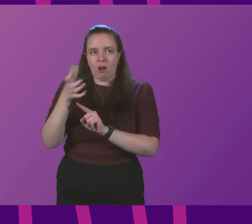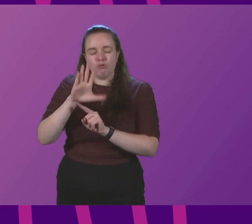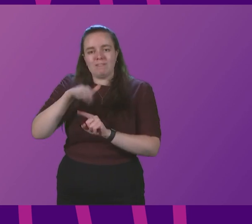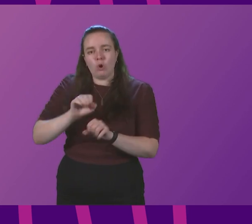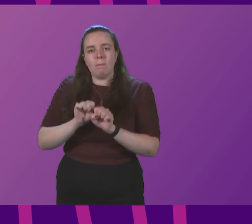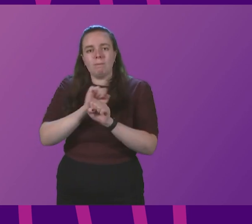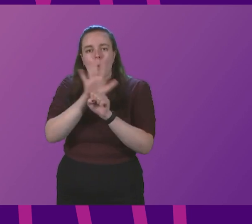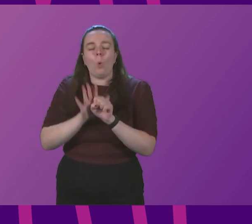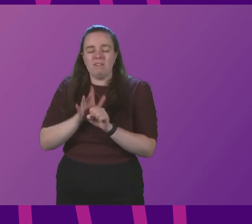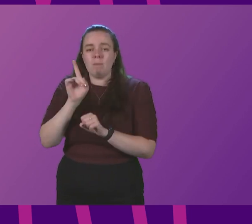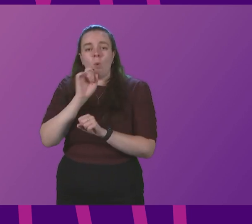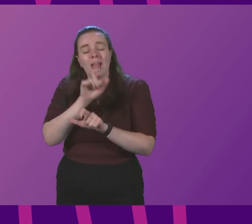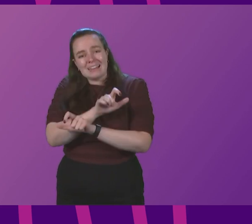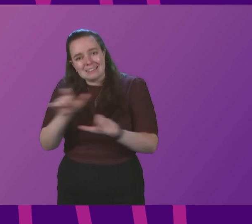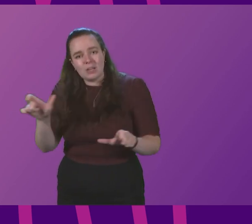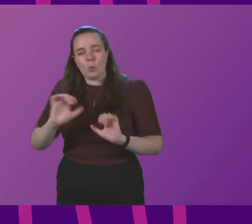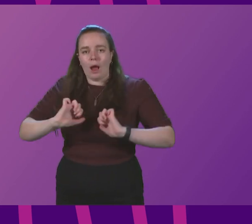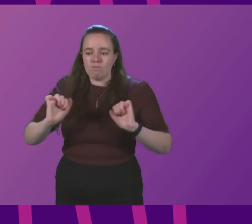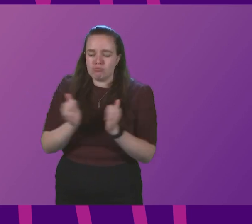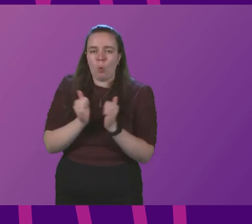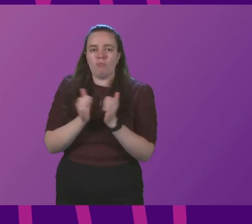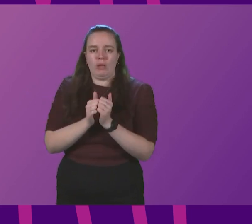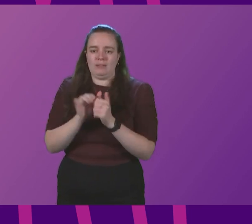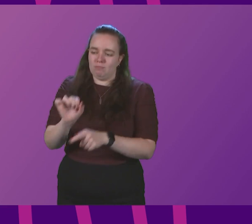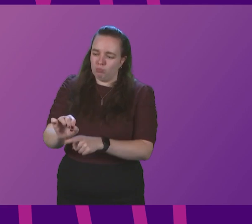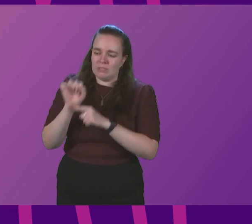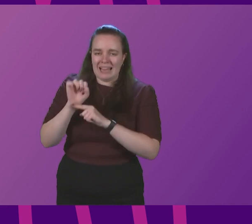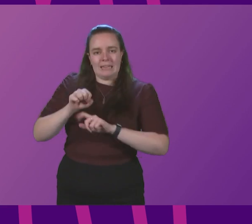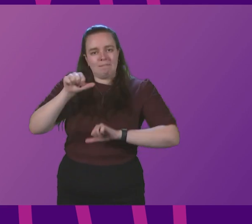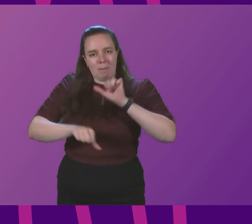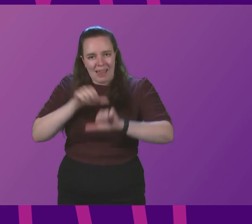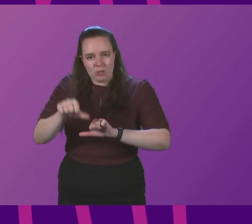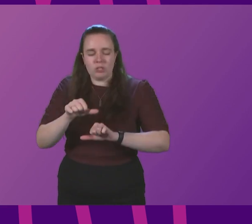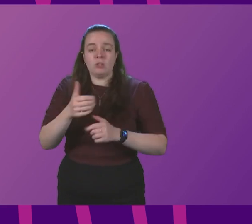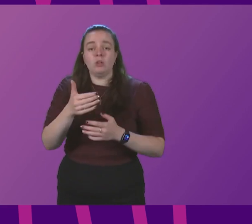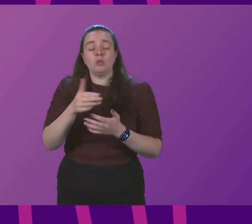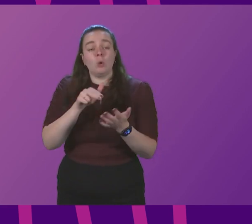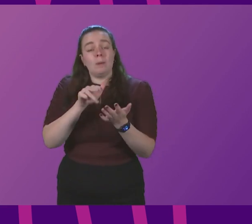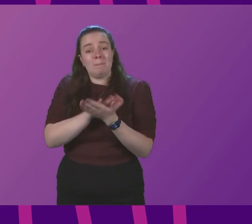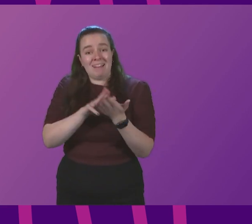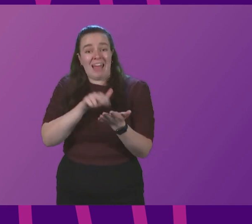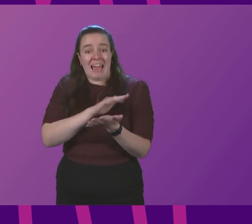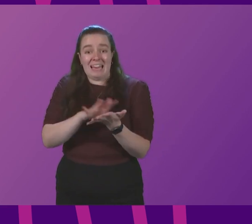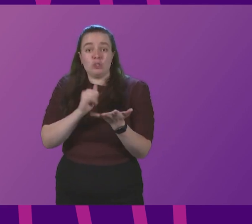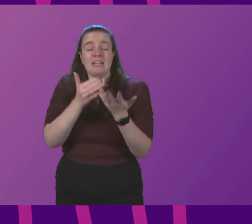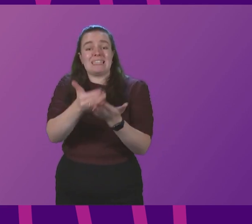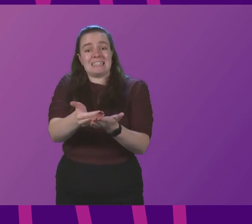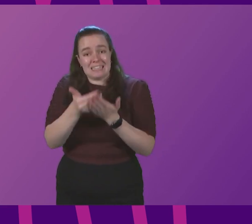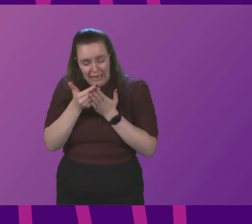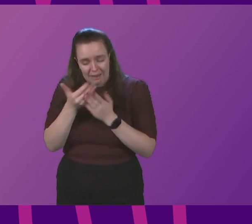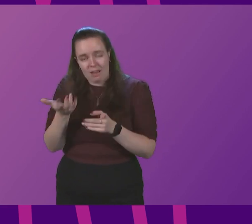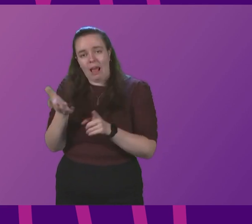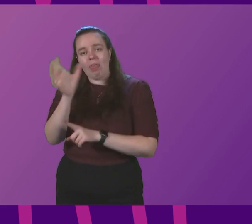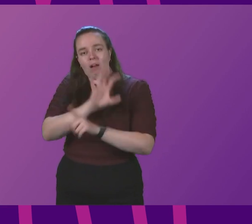we will continue to take appropriate, proportionate, protective measures to keep our NHS safe and to keep the